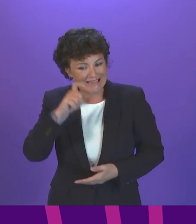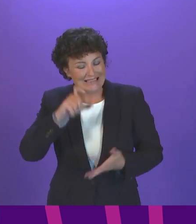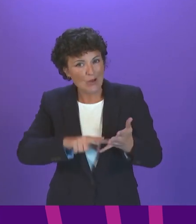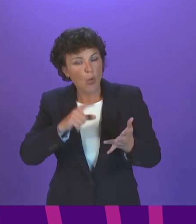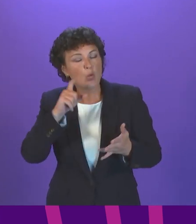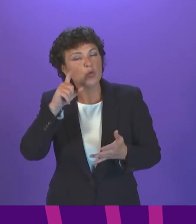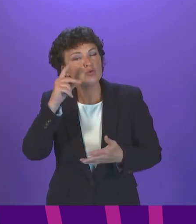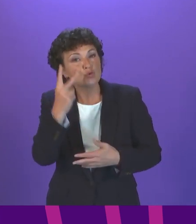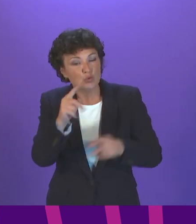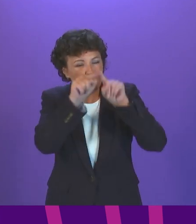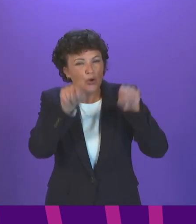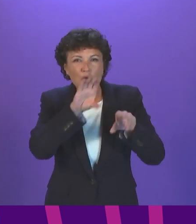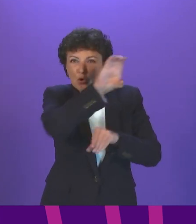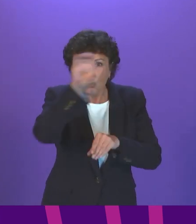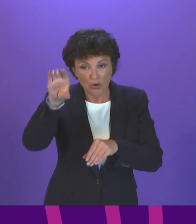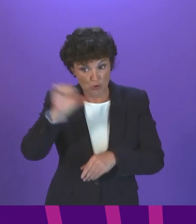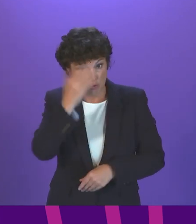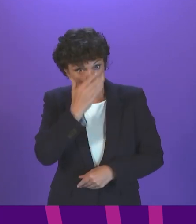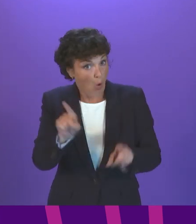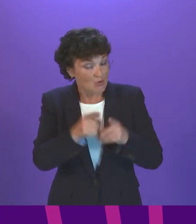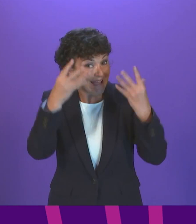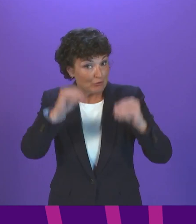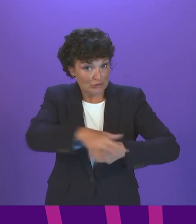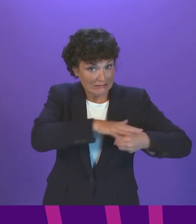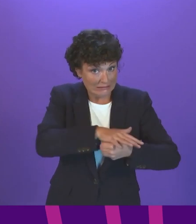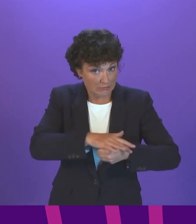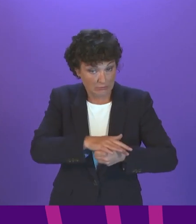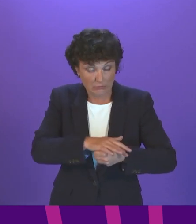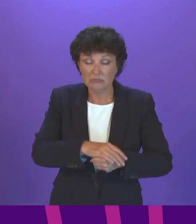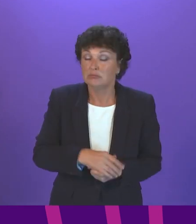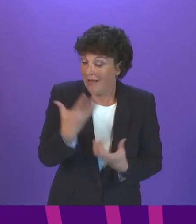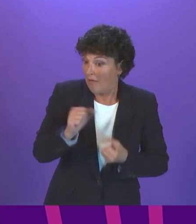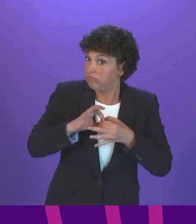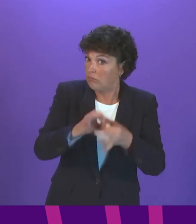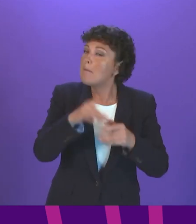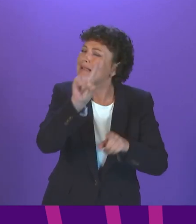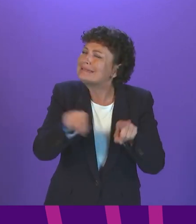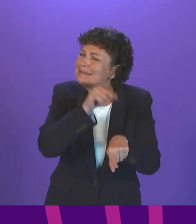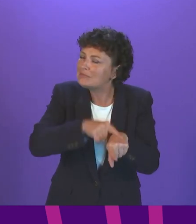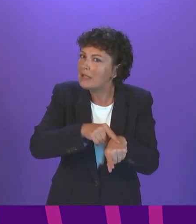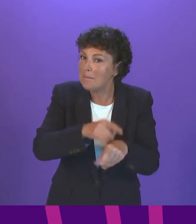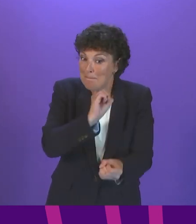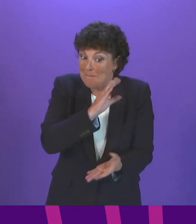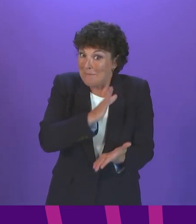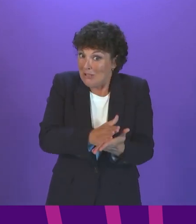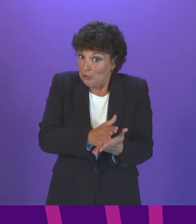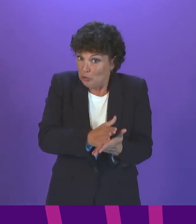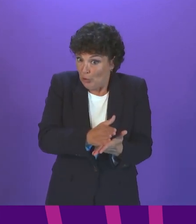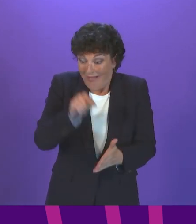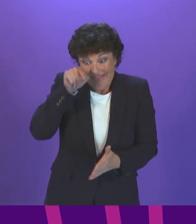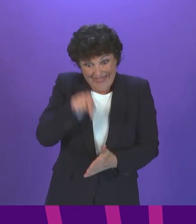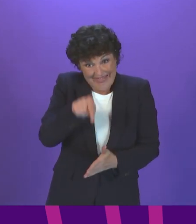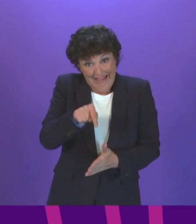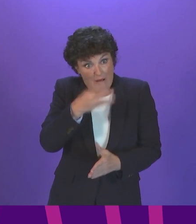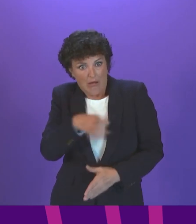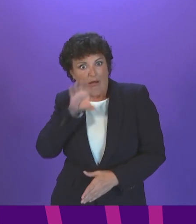used in all school and education settings. But, crucially, that that is supporting what we have set out before, the